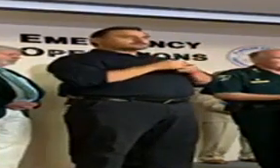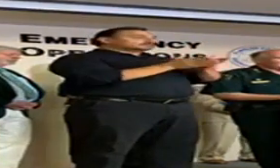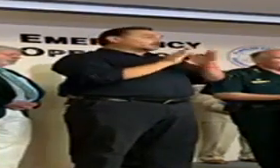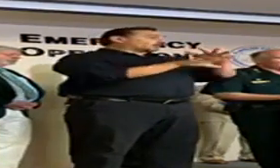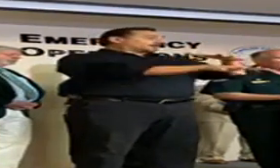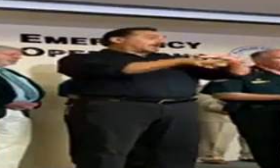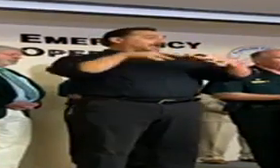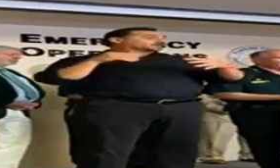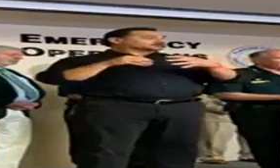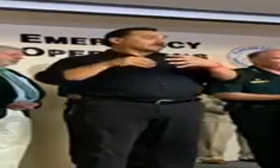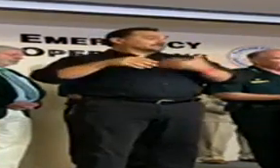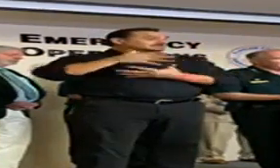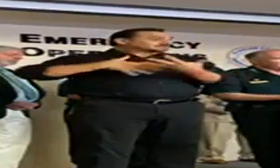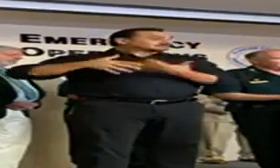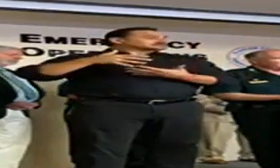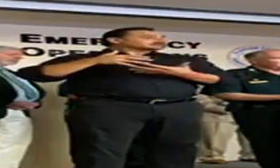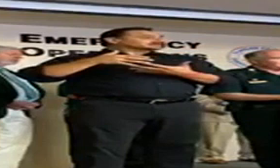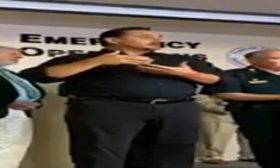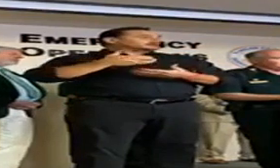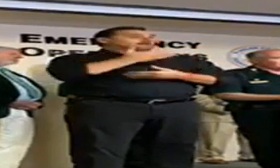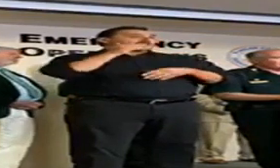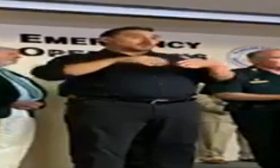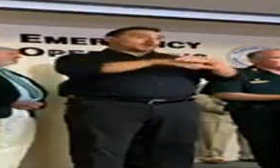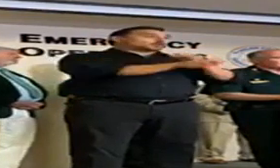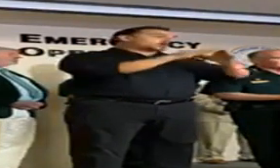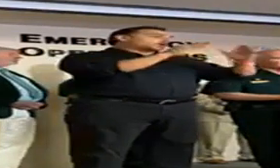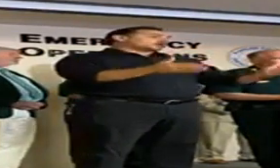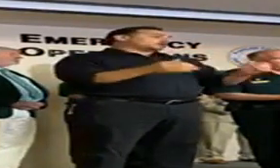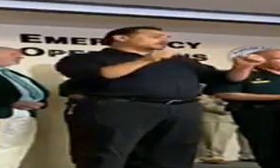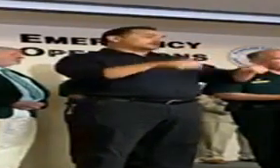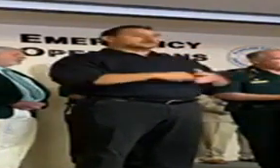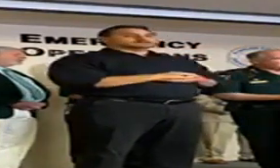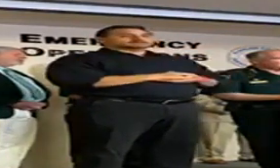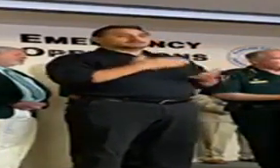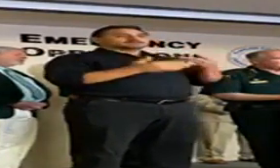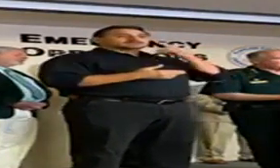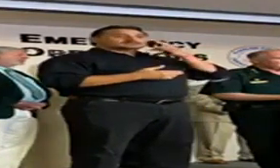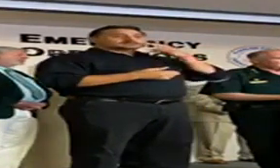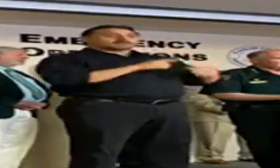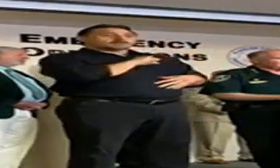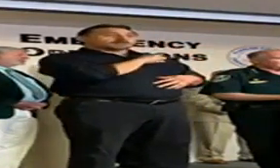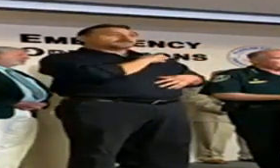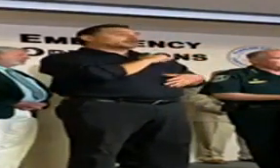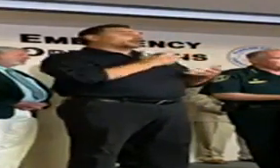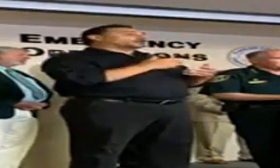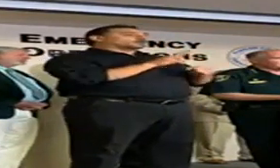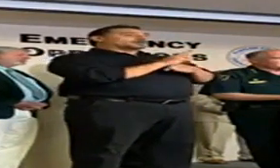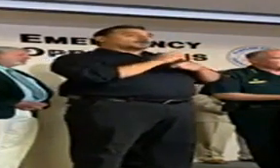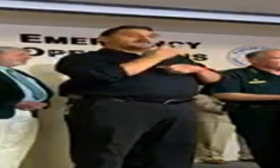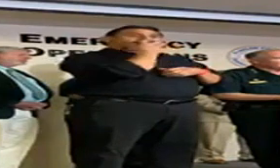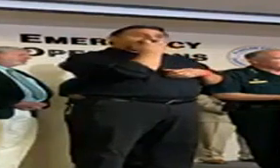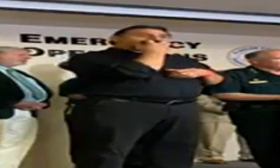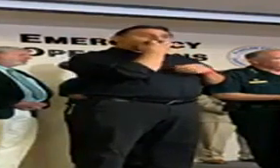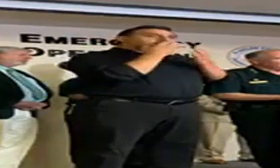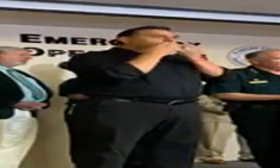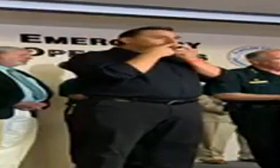and interact with them instead of them going into your house. You may see an officer or deputy wearing a face mask.